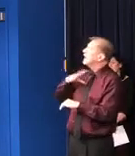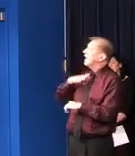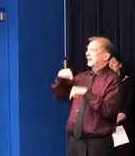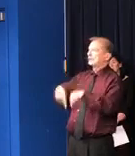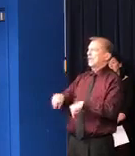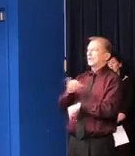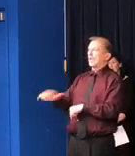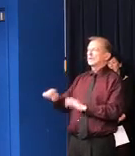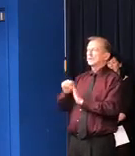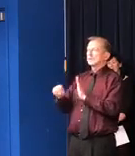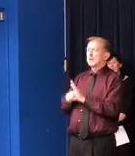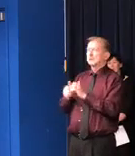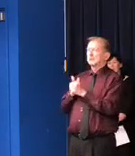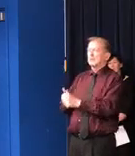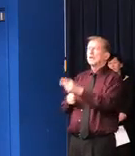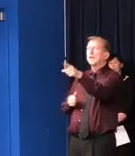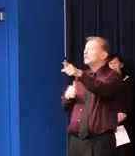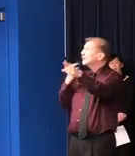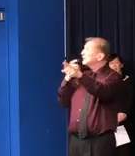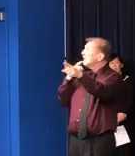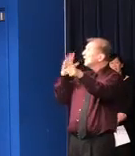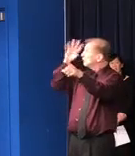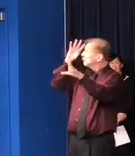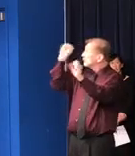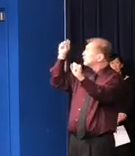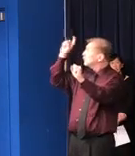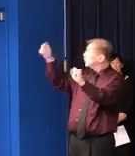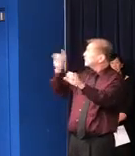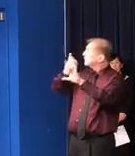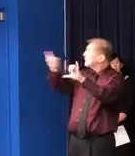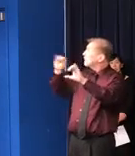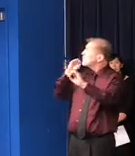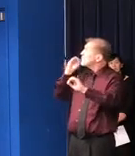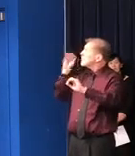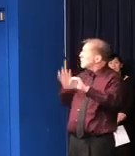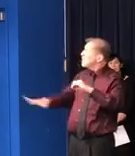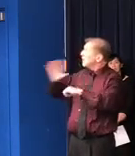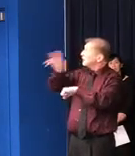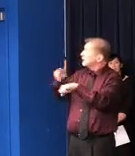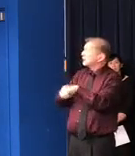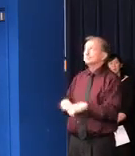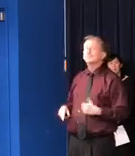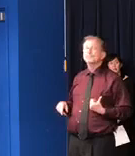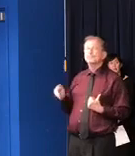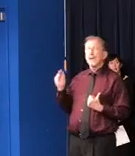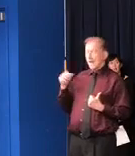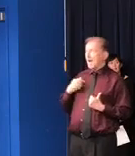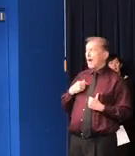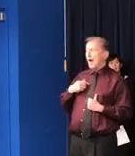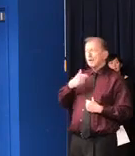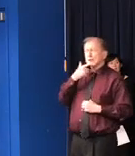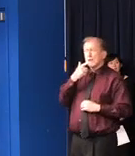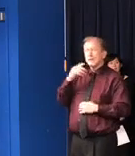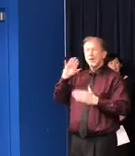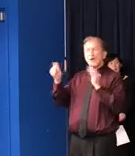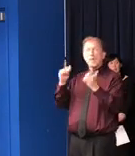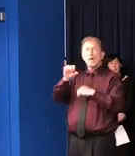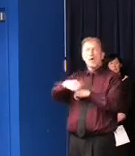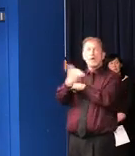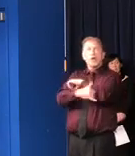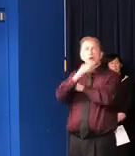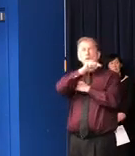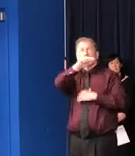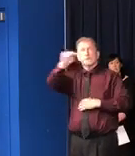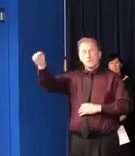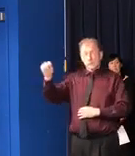Trump should have issued a nationwide state home order? I think it's clear now that if you look at states like Georgia and others that were